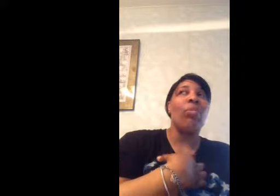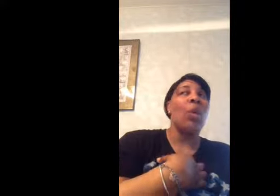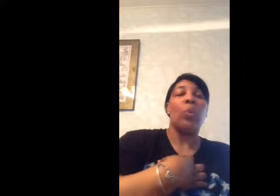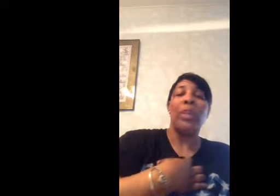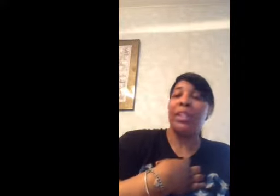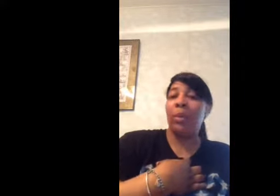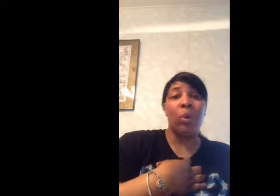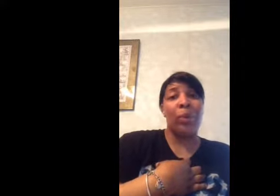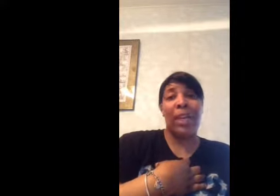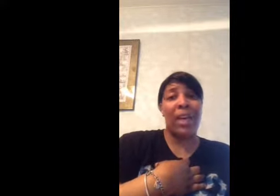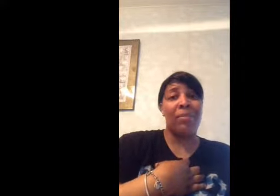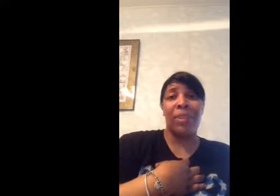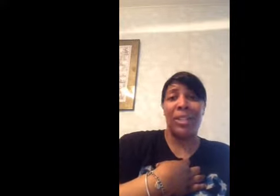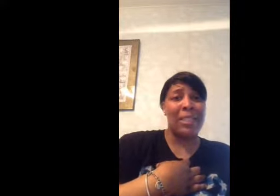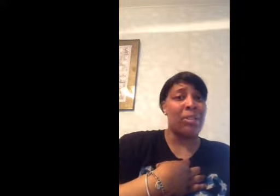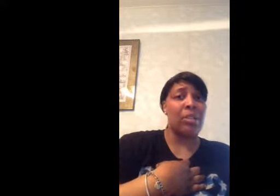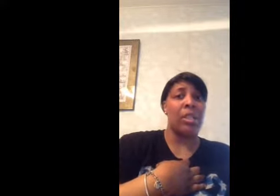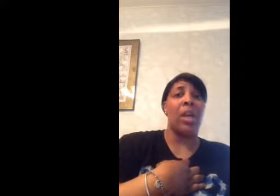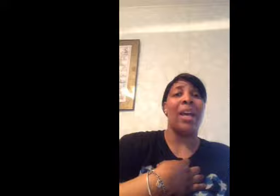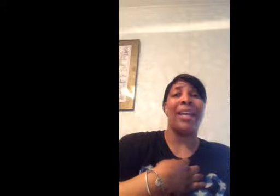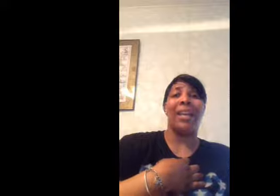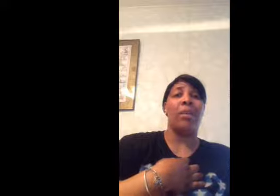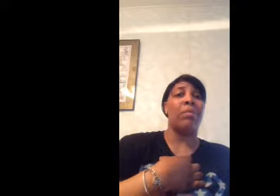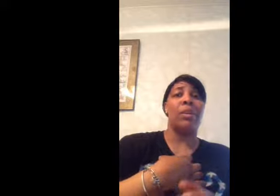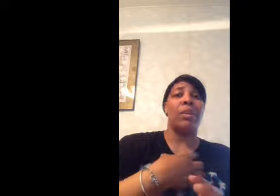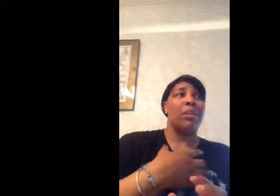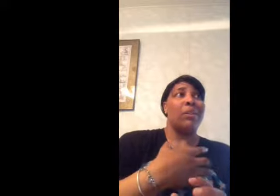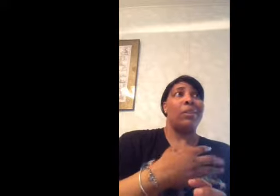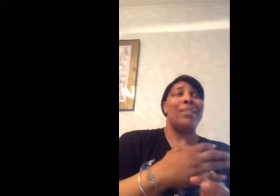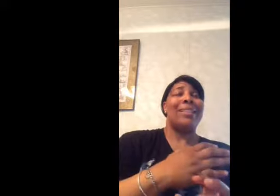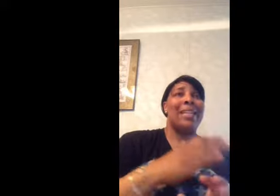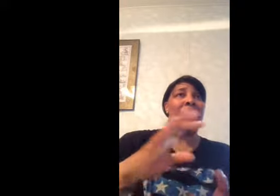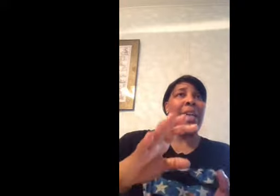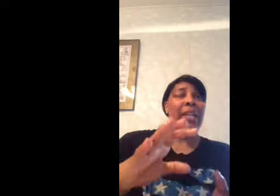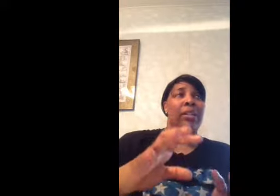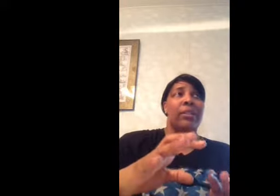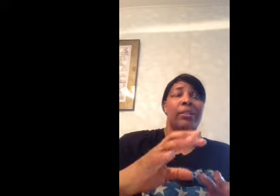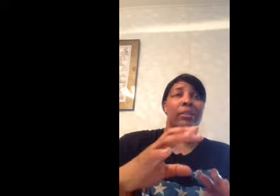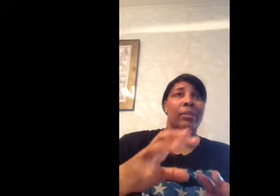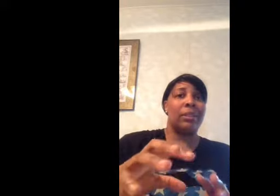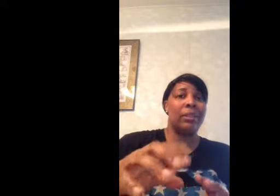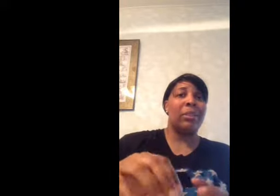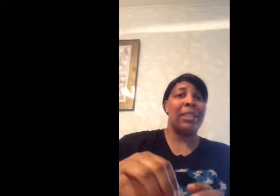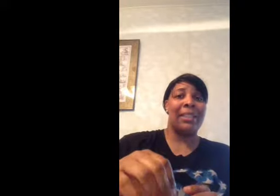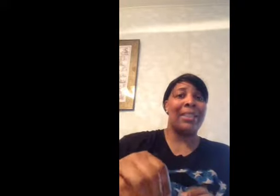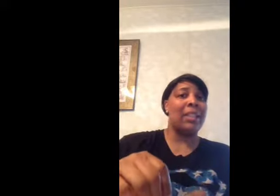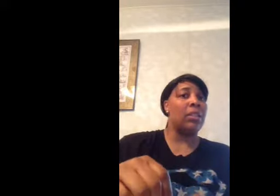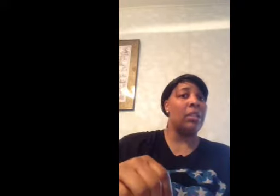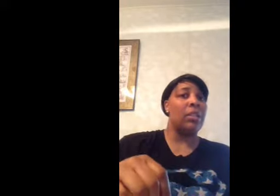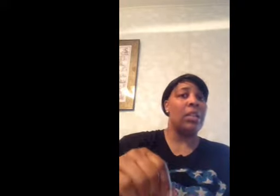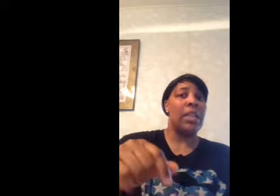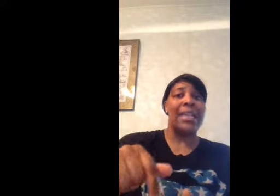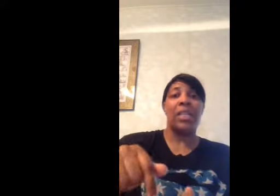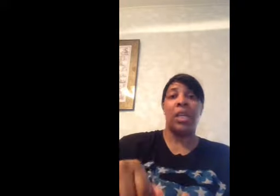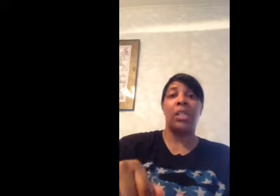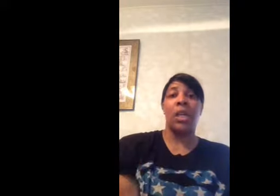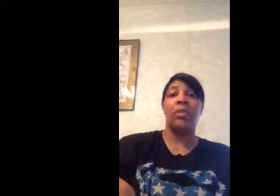we take what we have very seriously. I am dedicated to my disease in the sense of